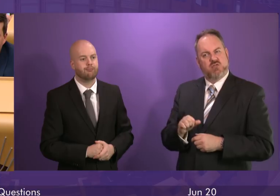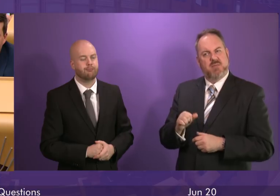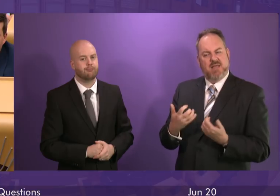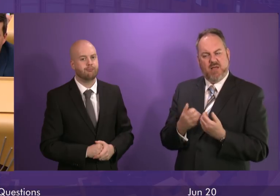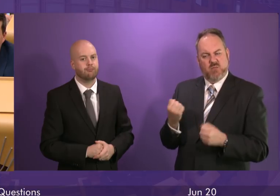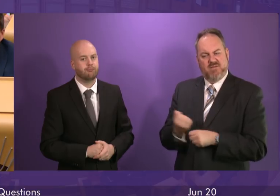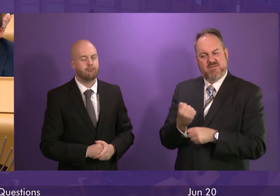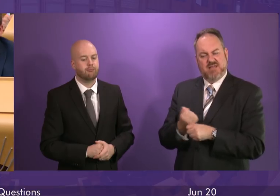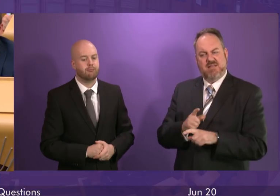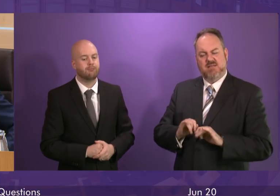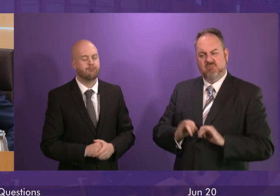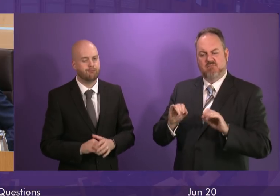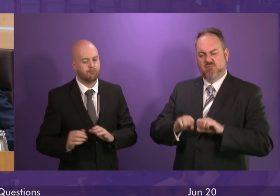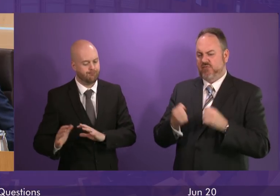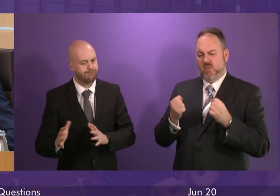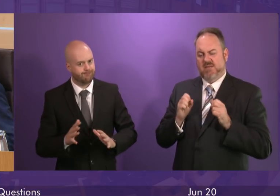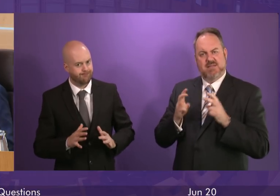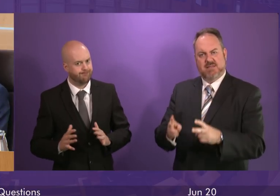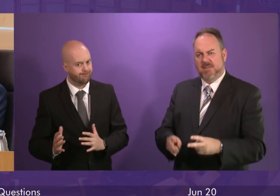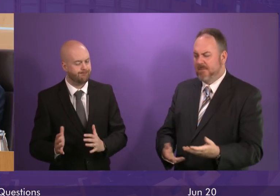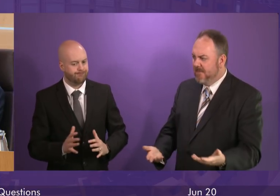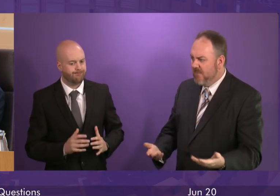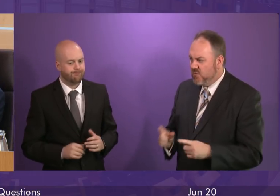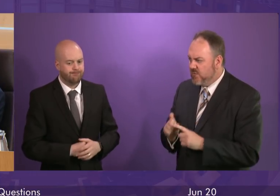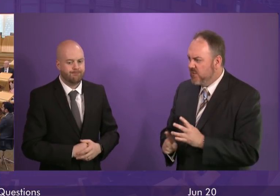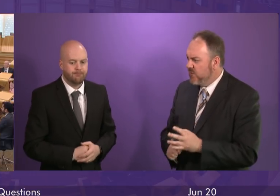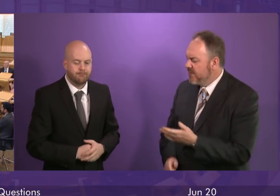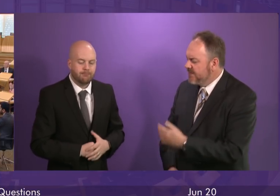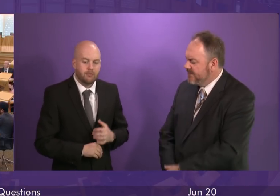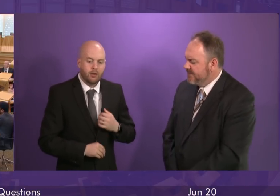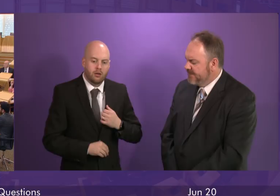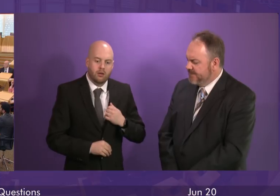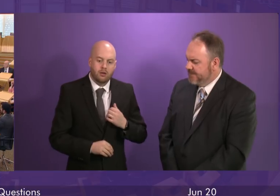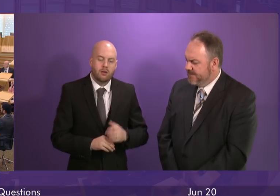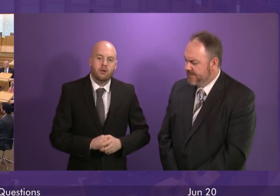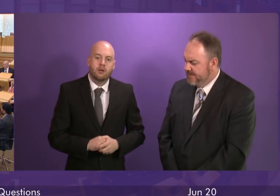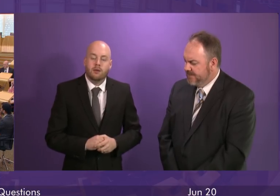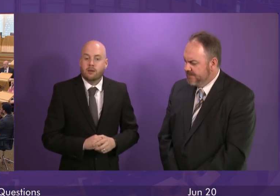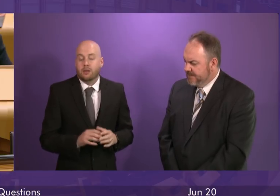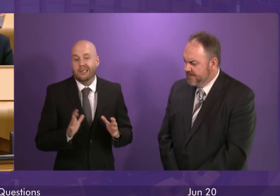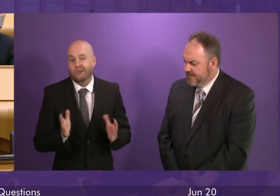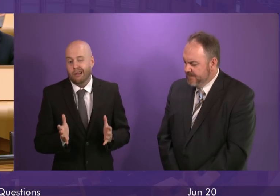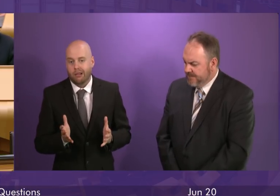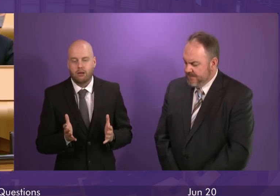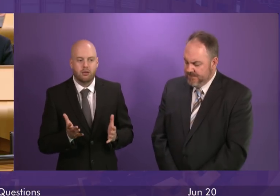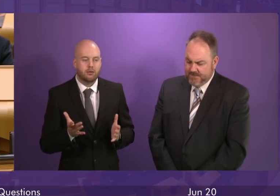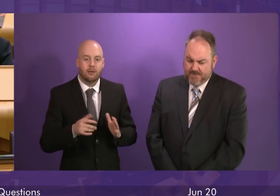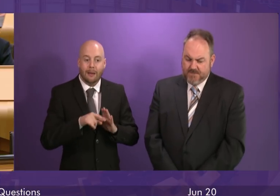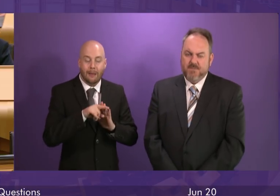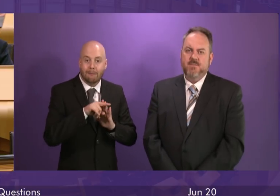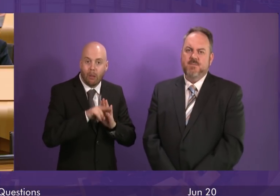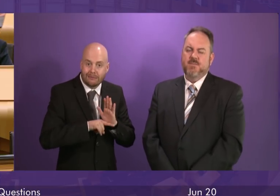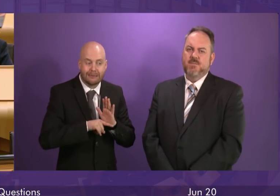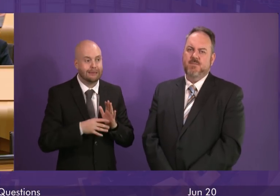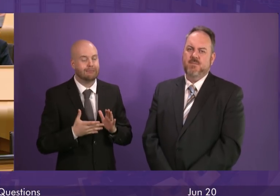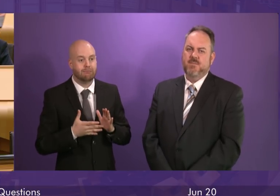system? First Minister. Well of course the policies and the implications of